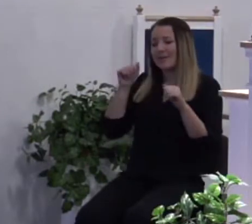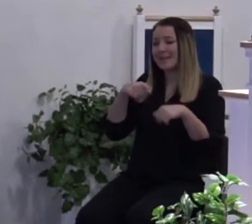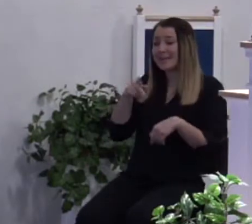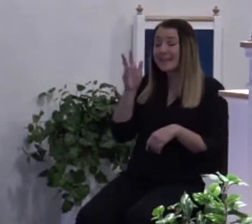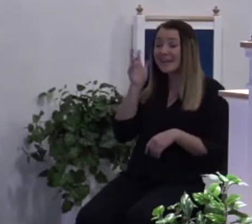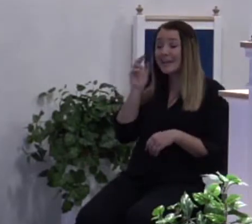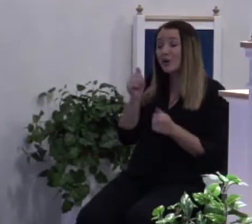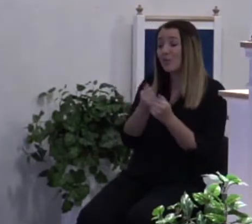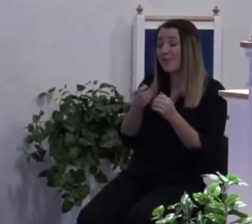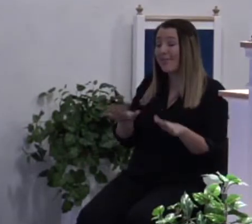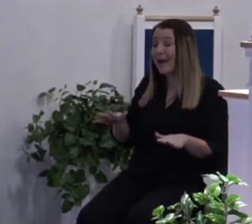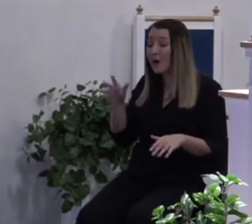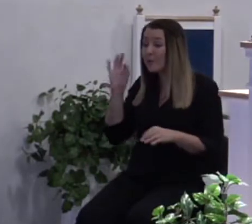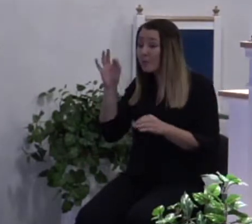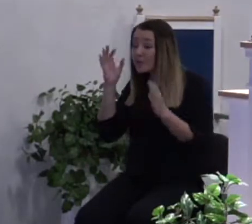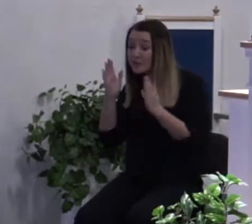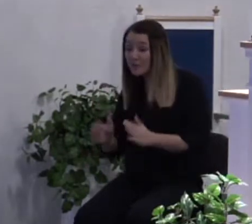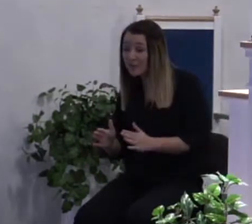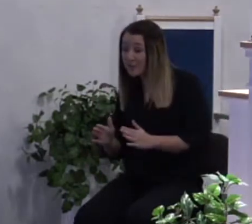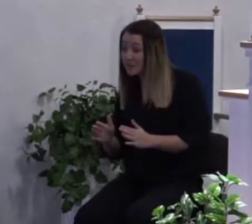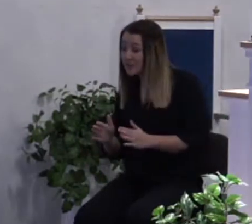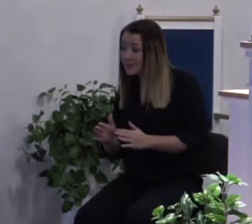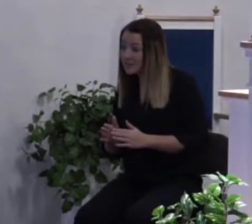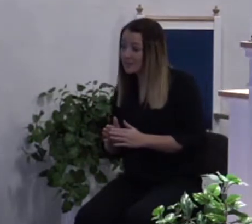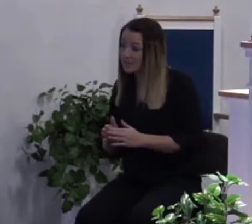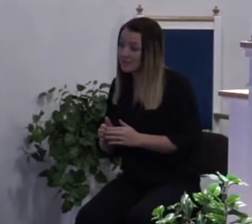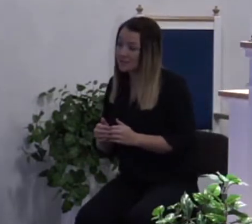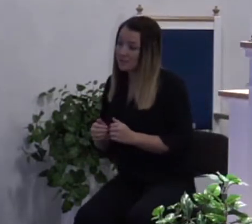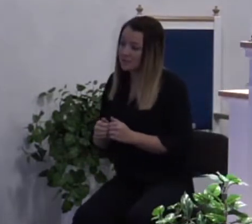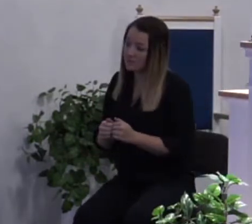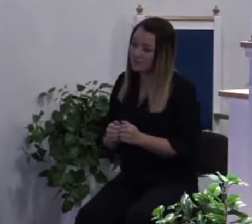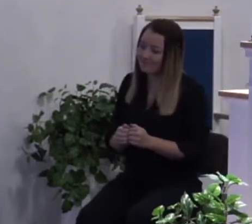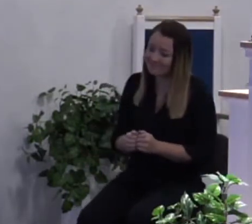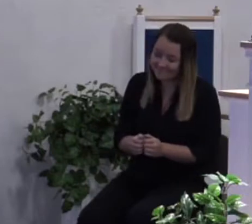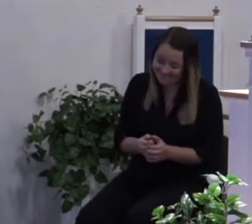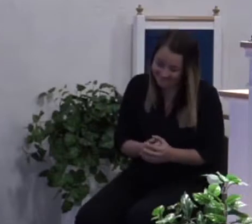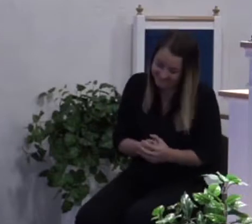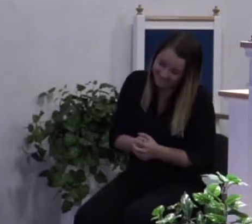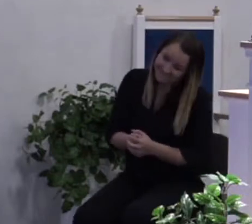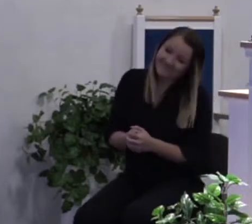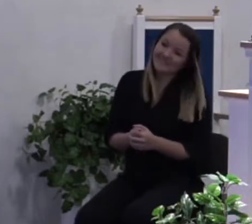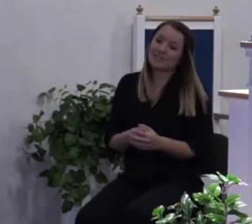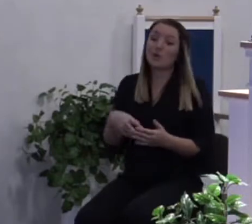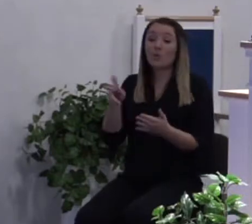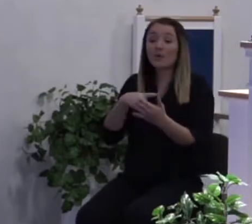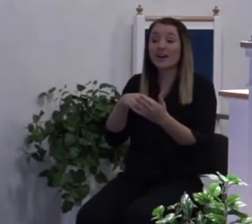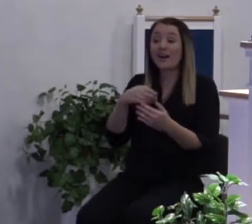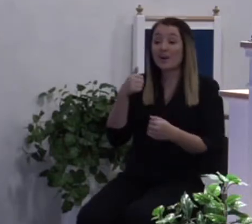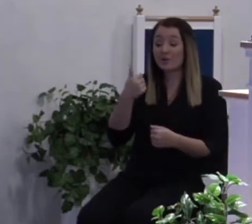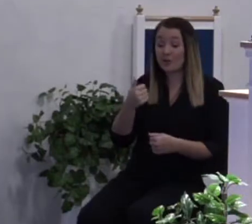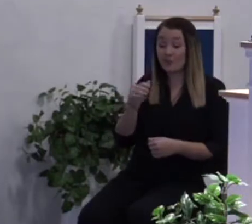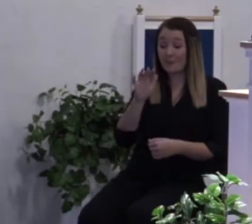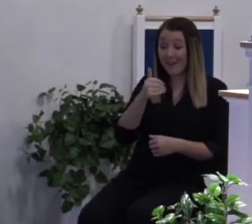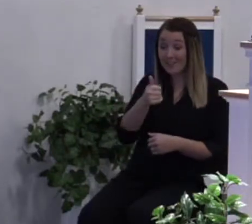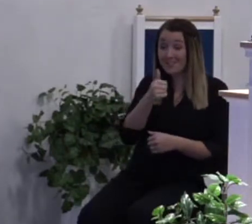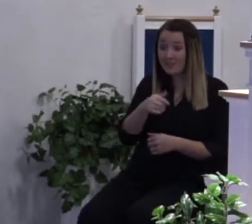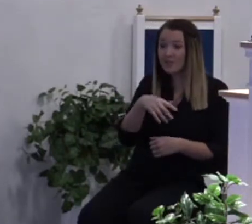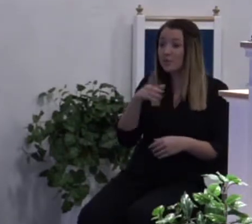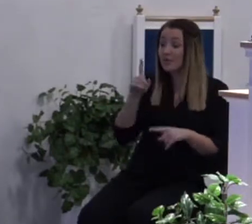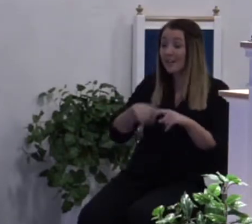preacher. You can't get it by sitting in home and reading it on your own. You can't get it because the Lord knows